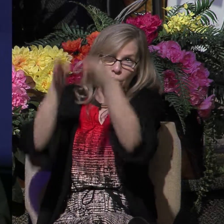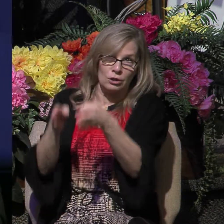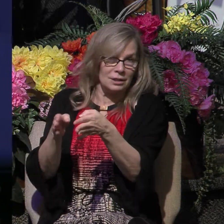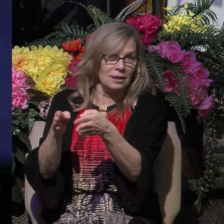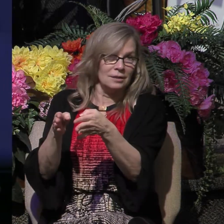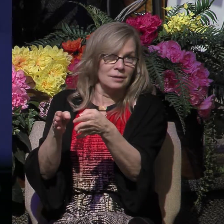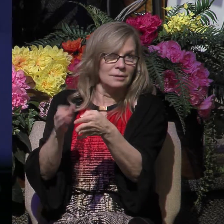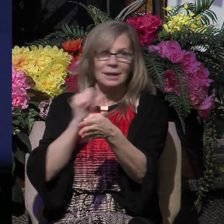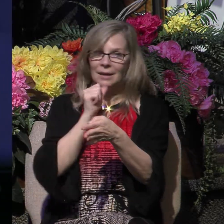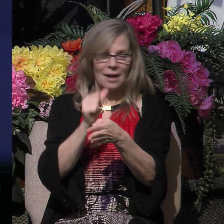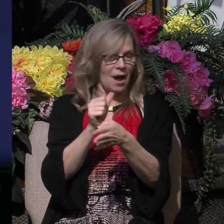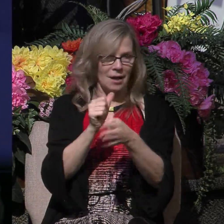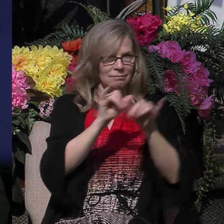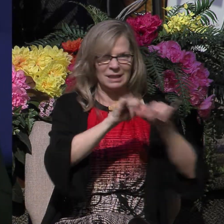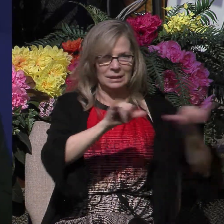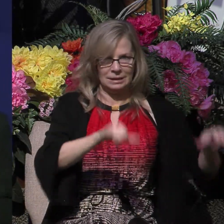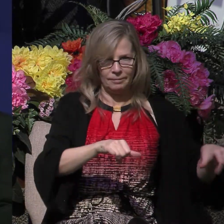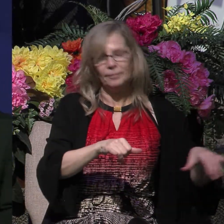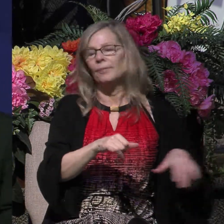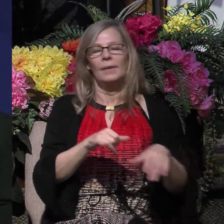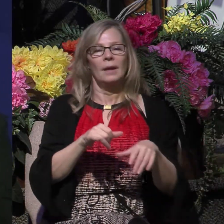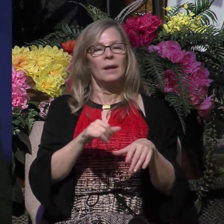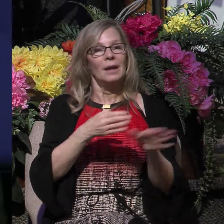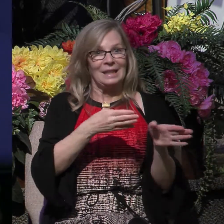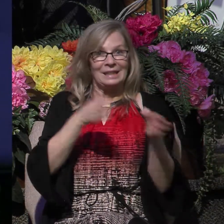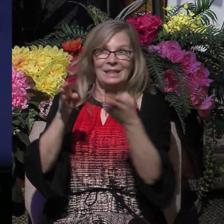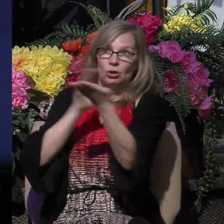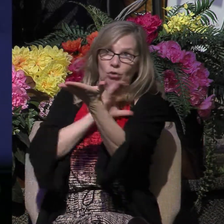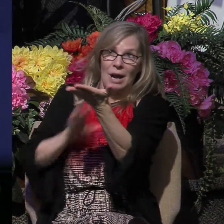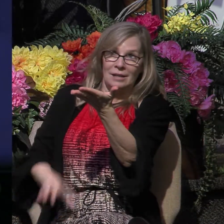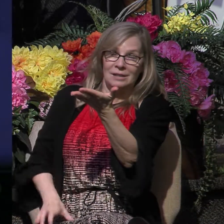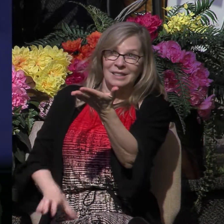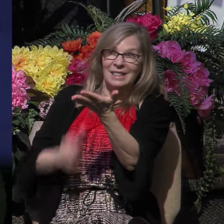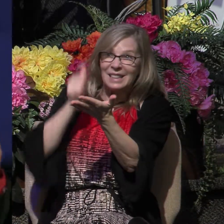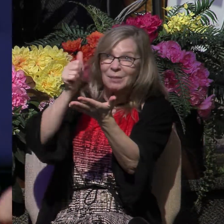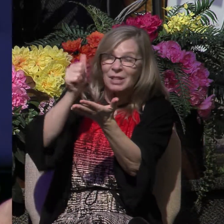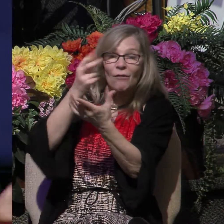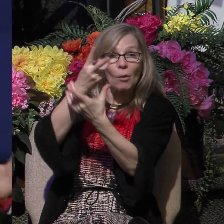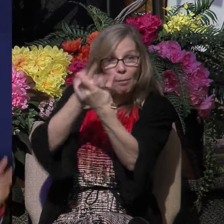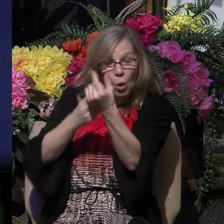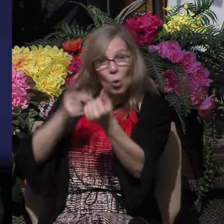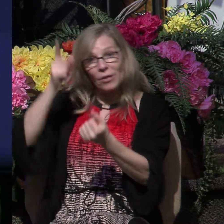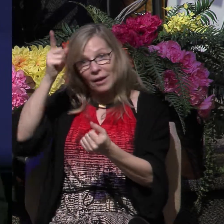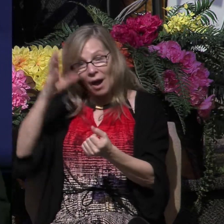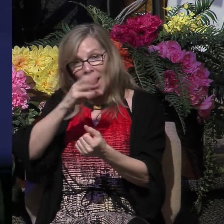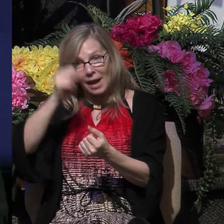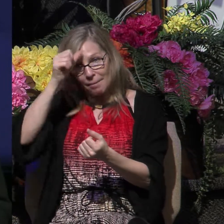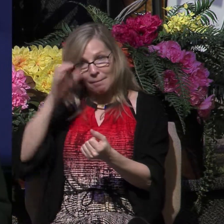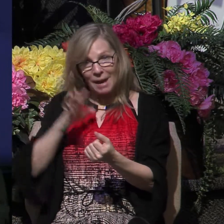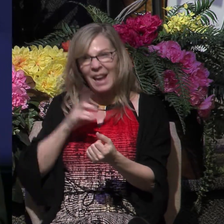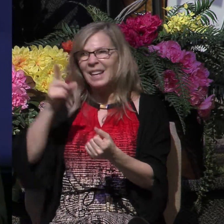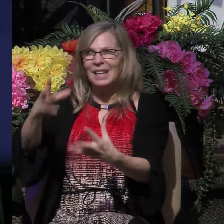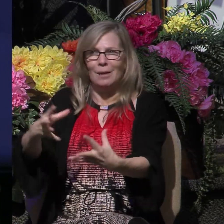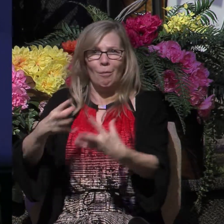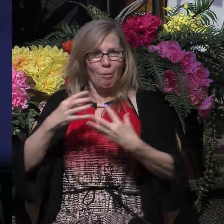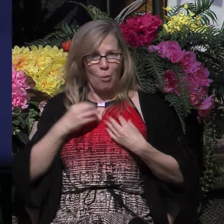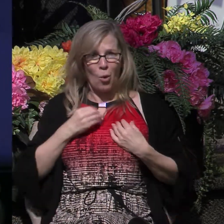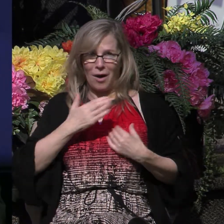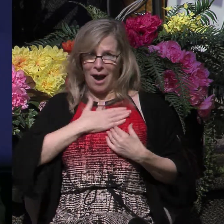in the Lord Jesus Christ is because he, being both God and man, bore our sins in his own body on the